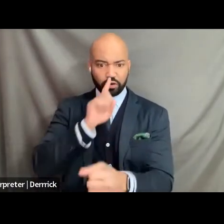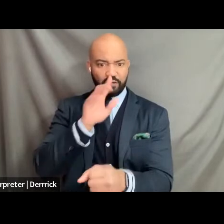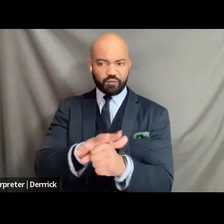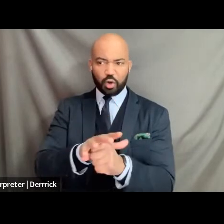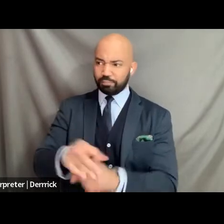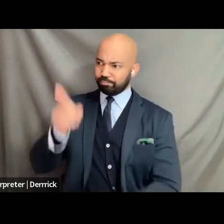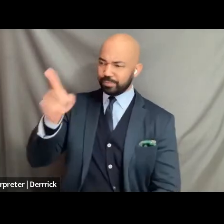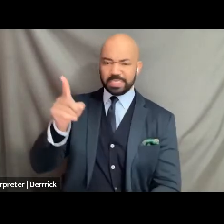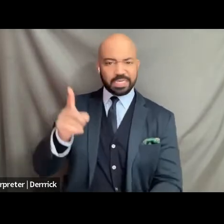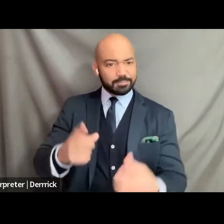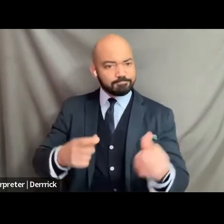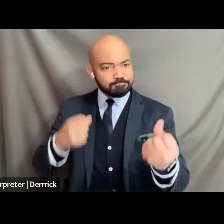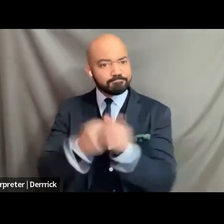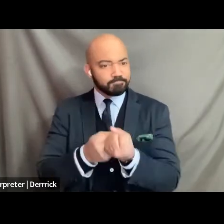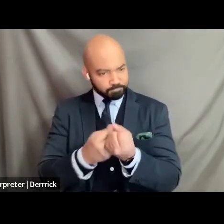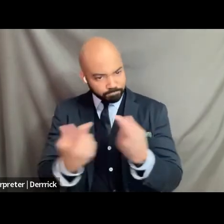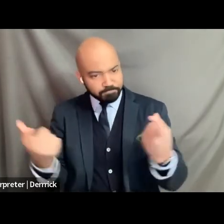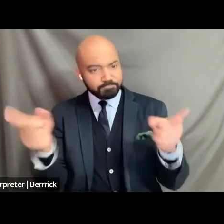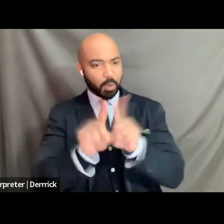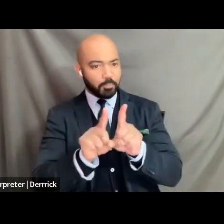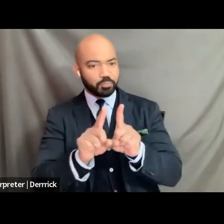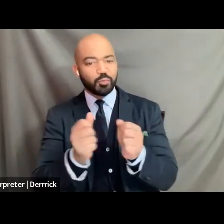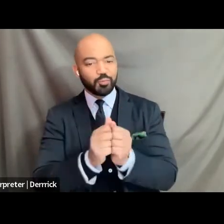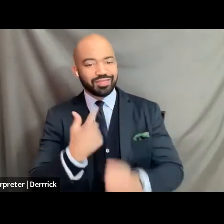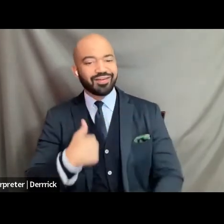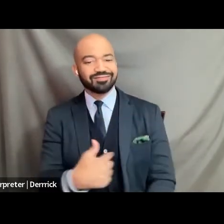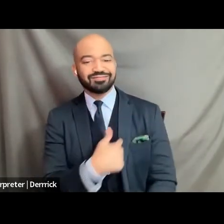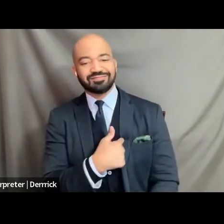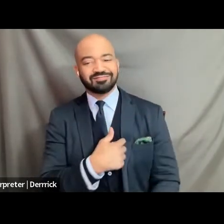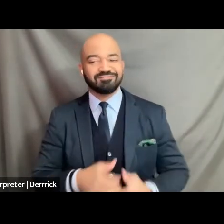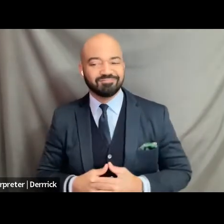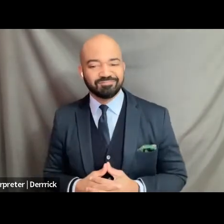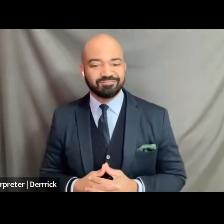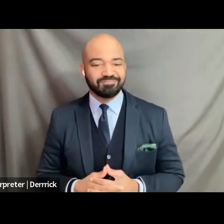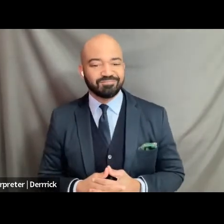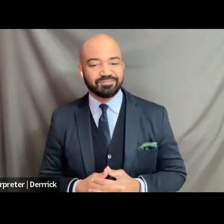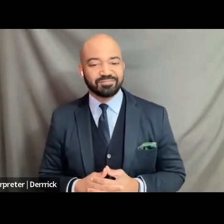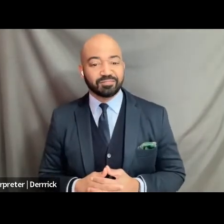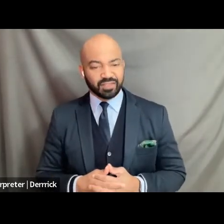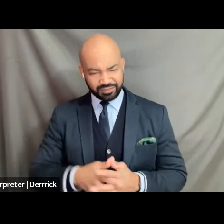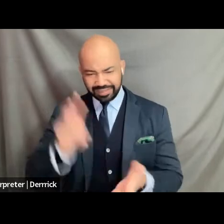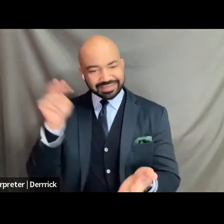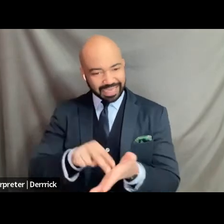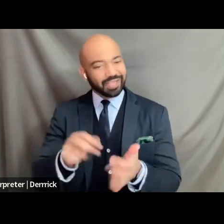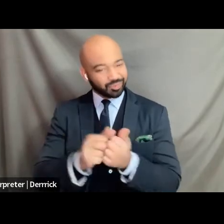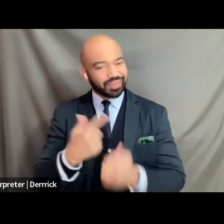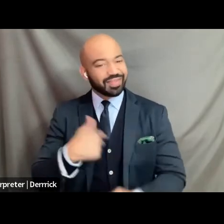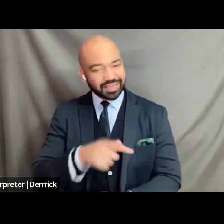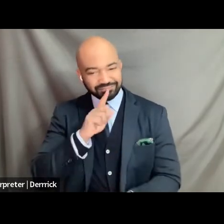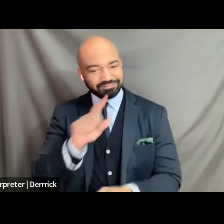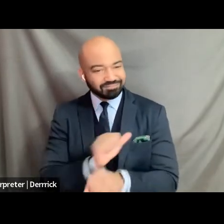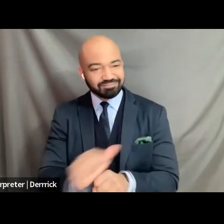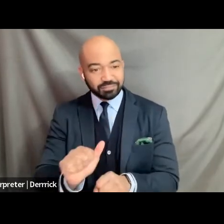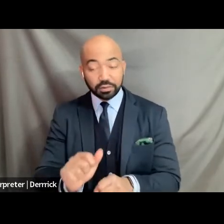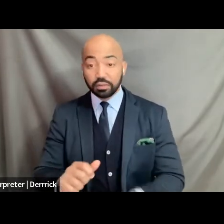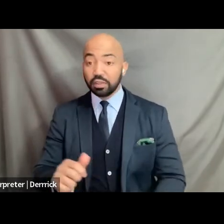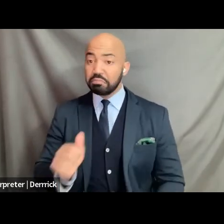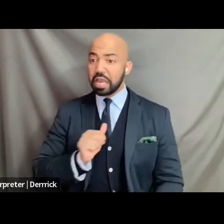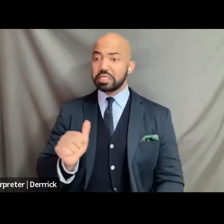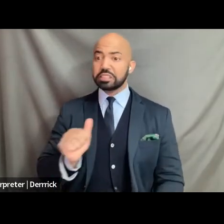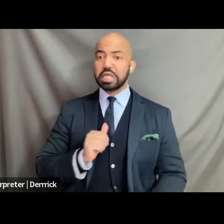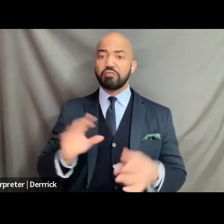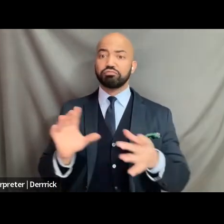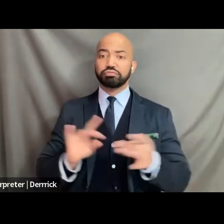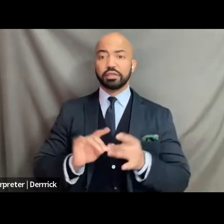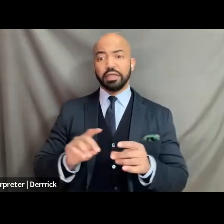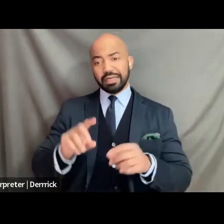stands with us she stands with us and i say that coming to you today as as as a disabled person of